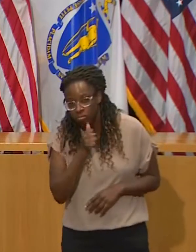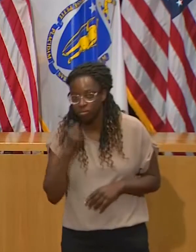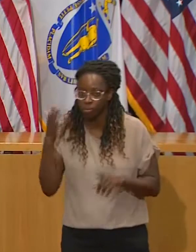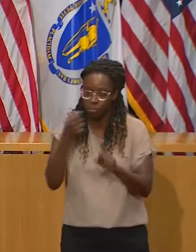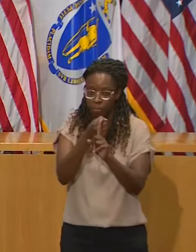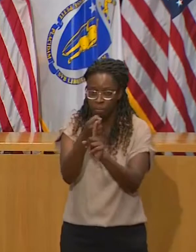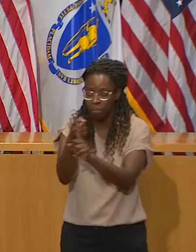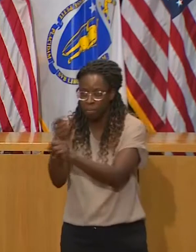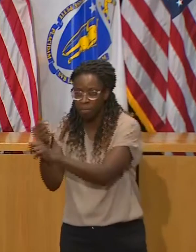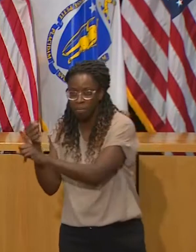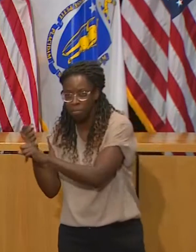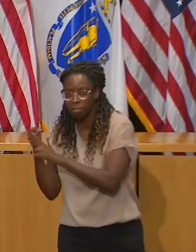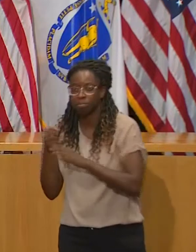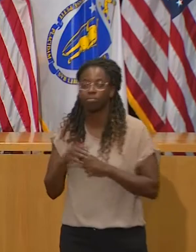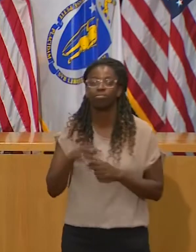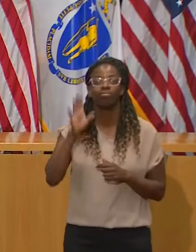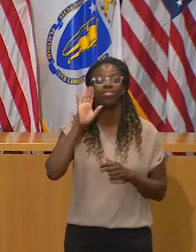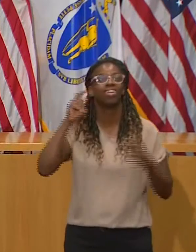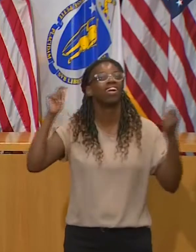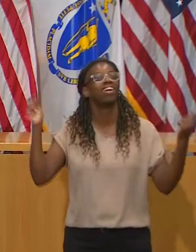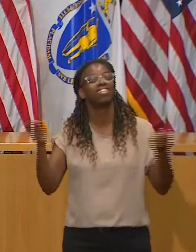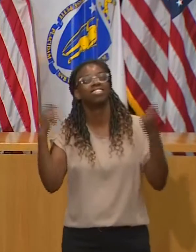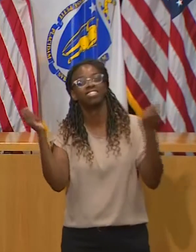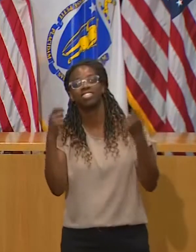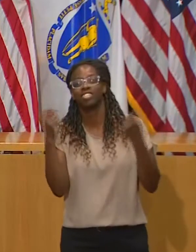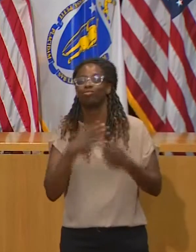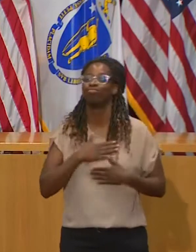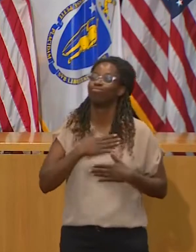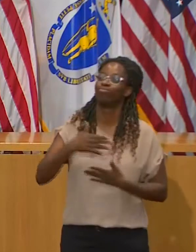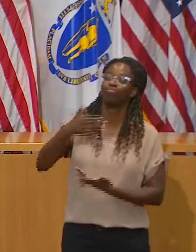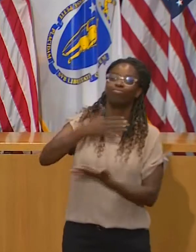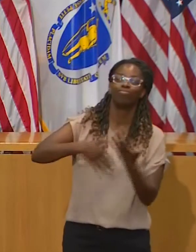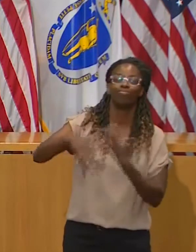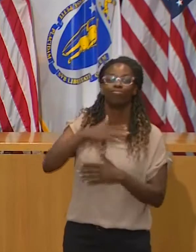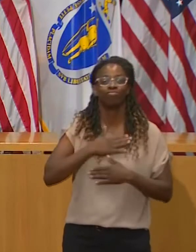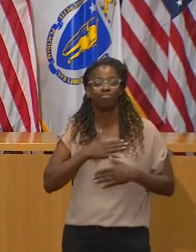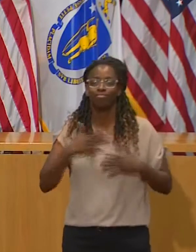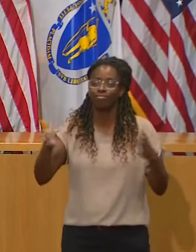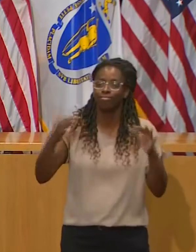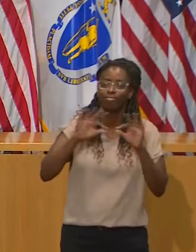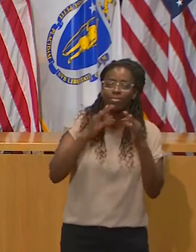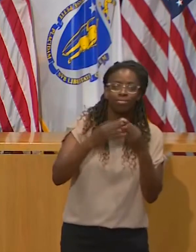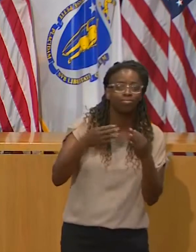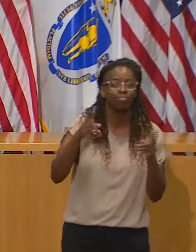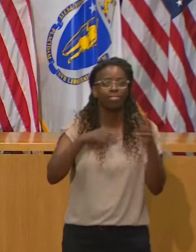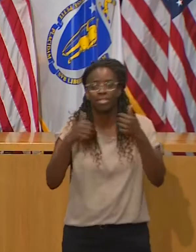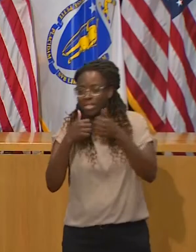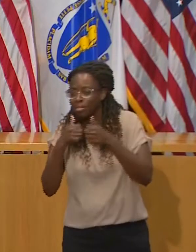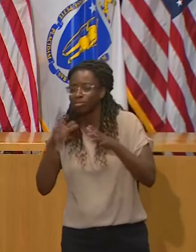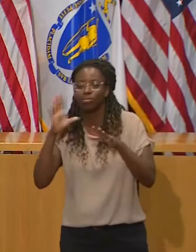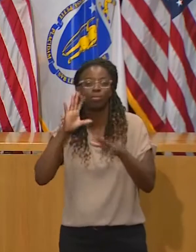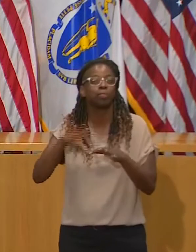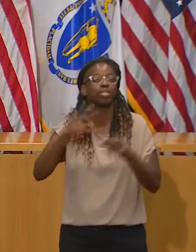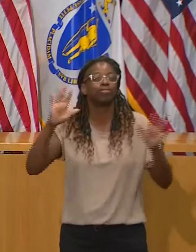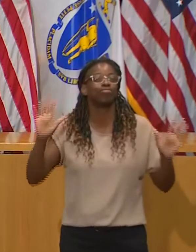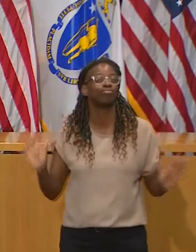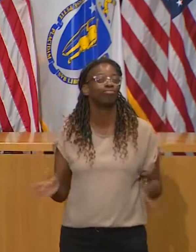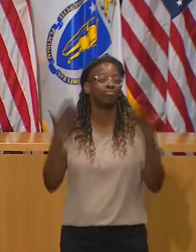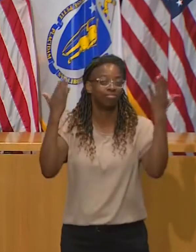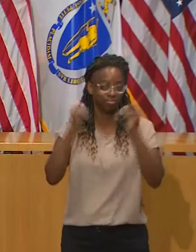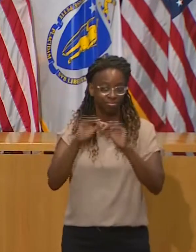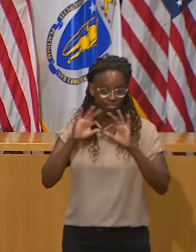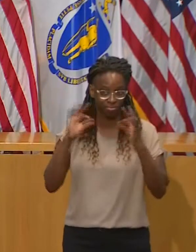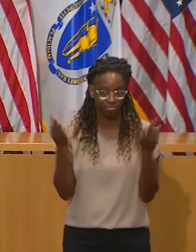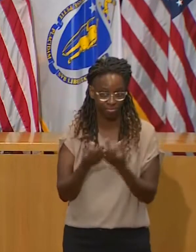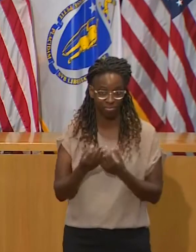celebrate the spirit of the season. But there's just no way around it. The holidays have to look and feel different this year